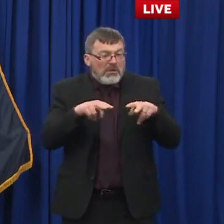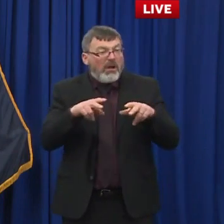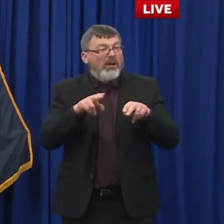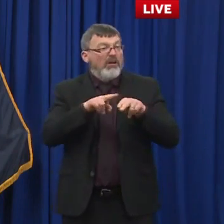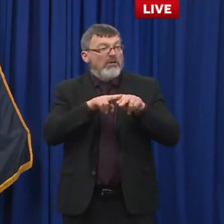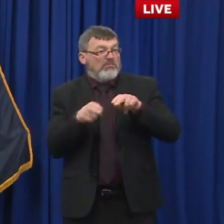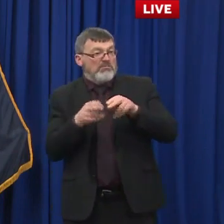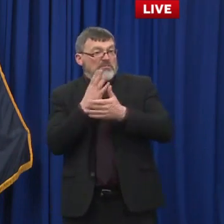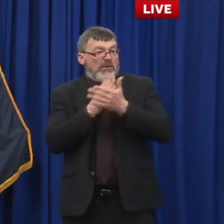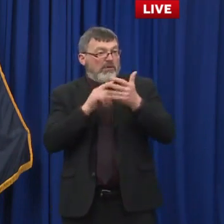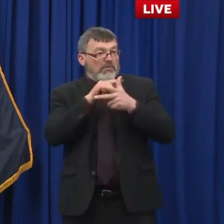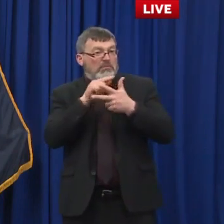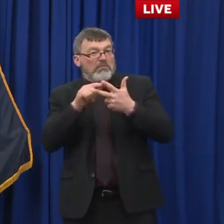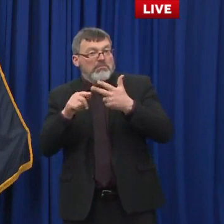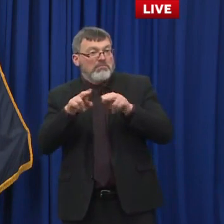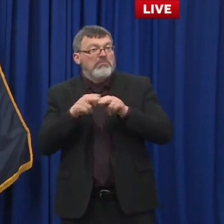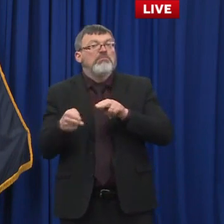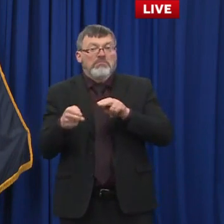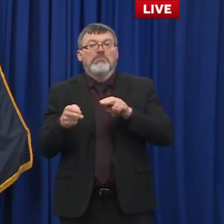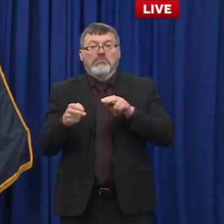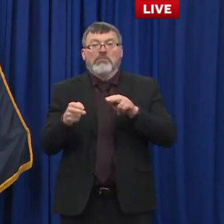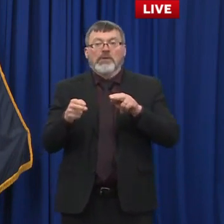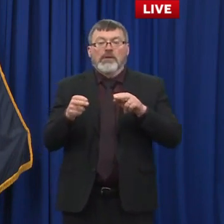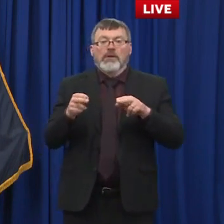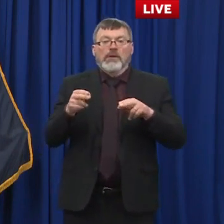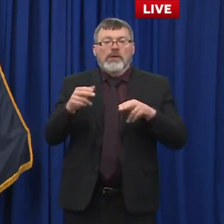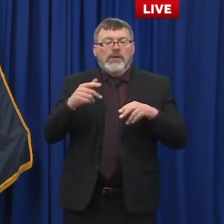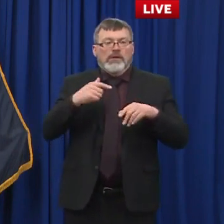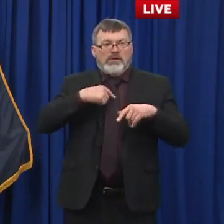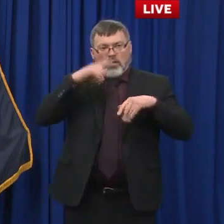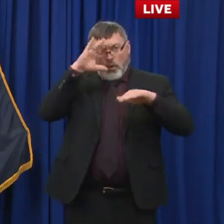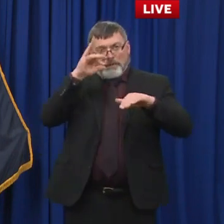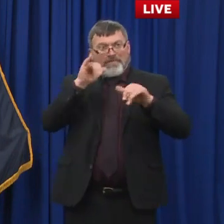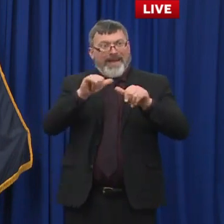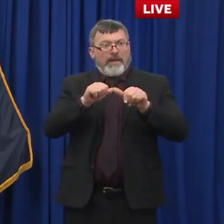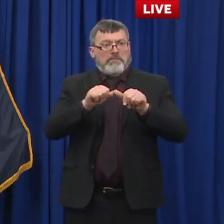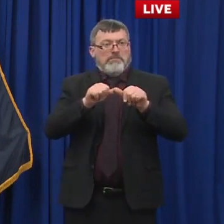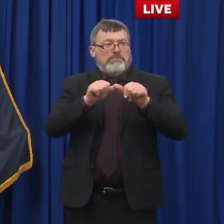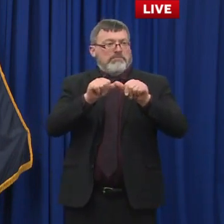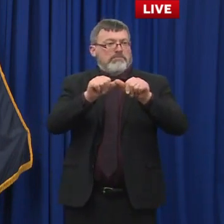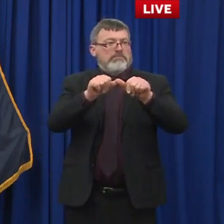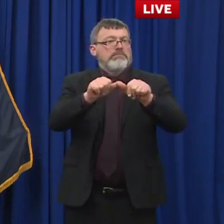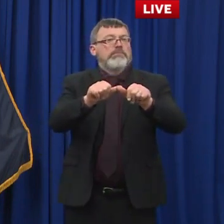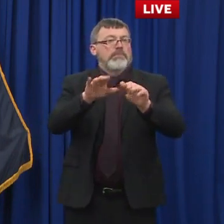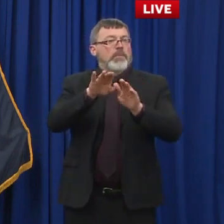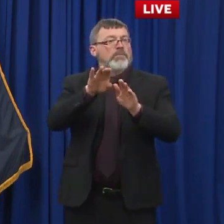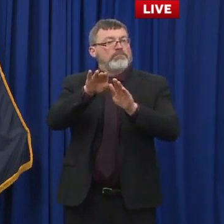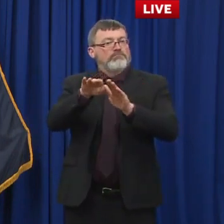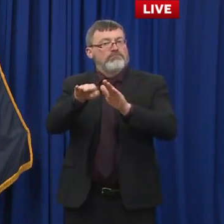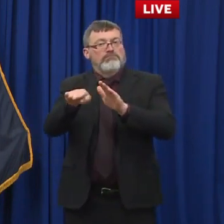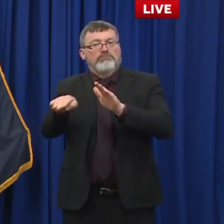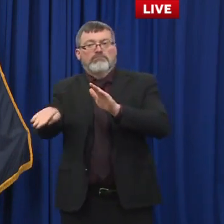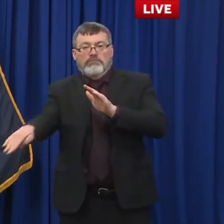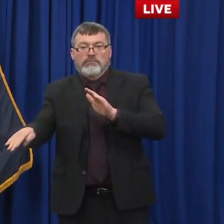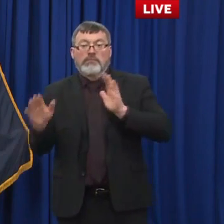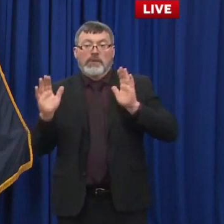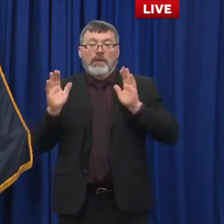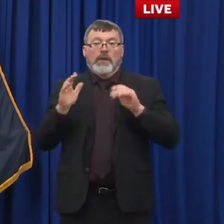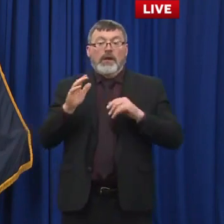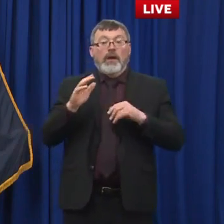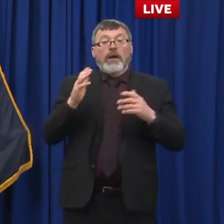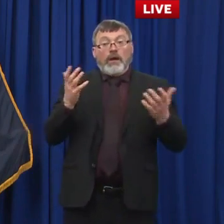This is a trend we hope will continue. But just to stress that the levels of community spread continue to be high.